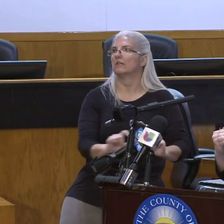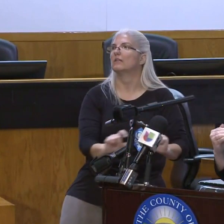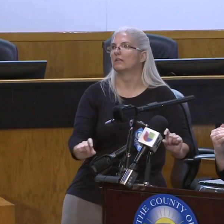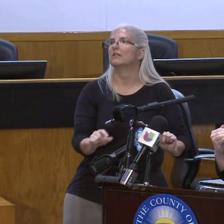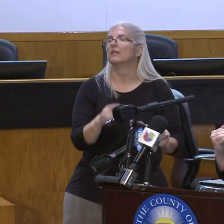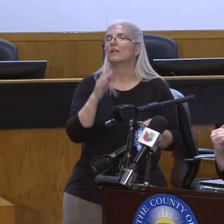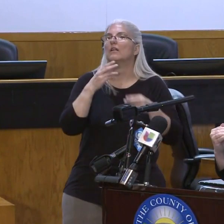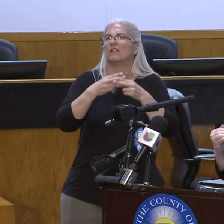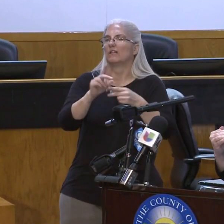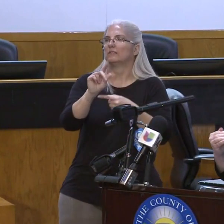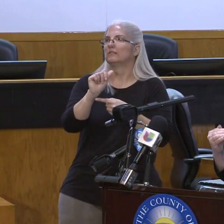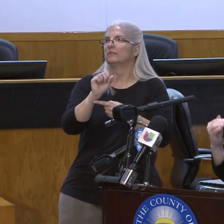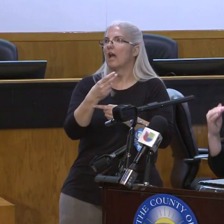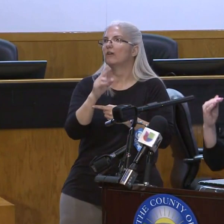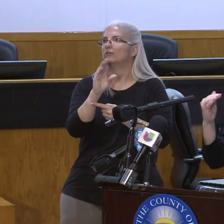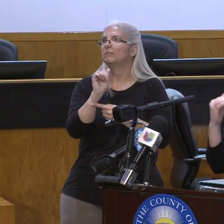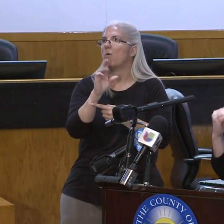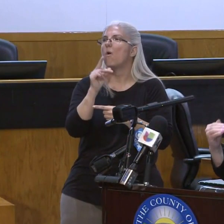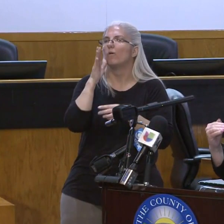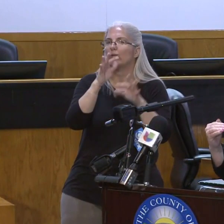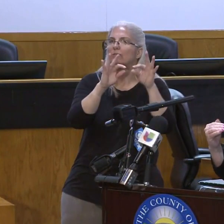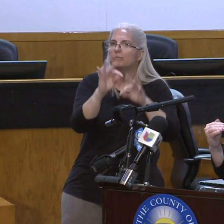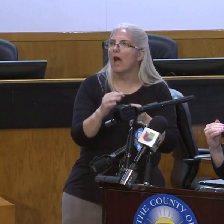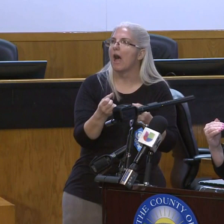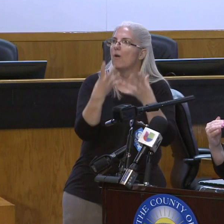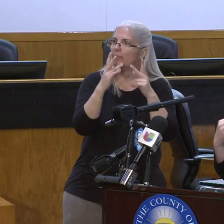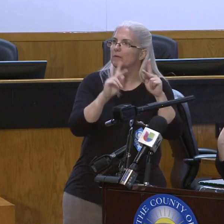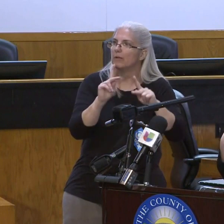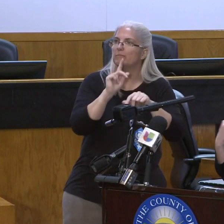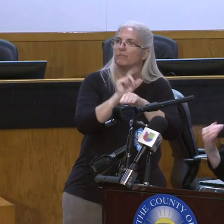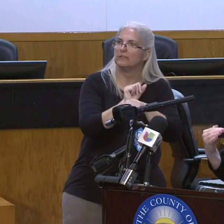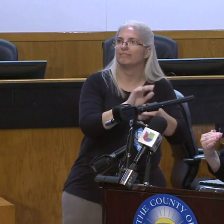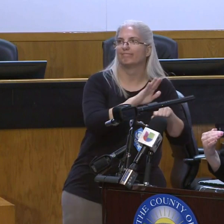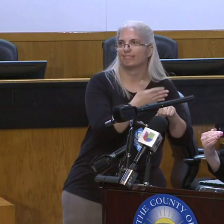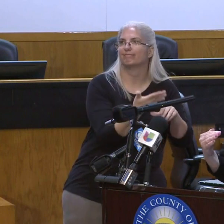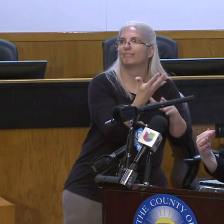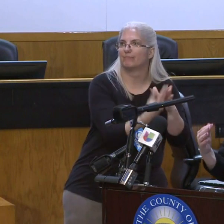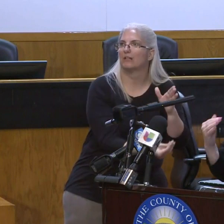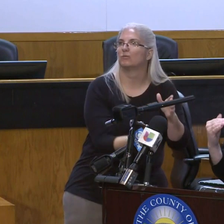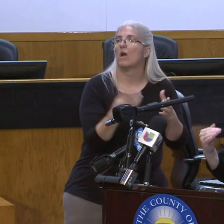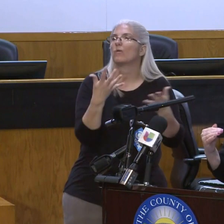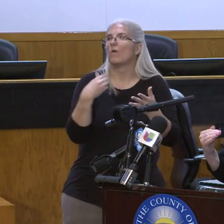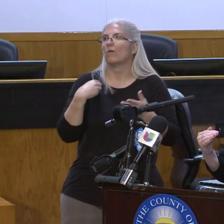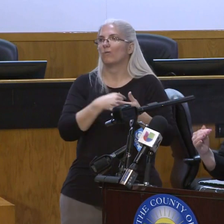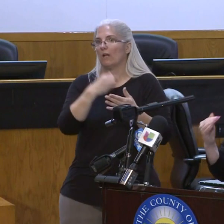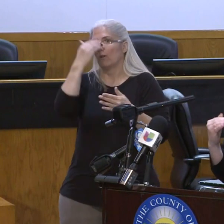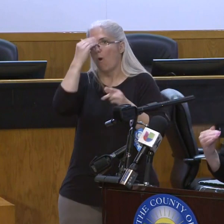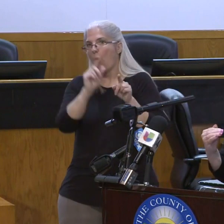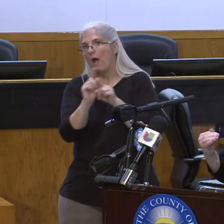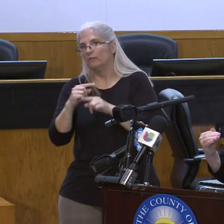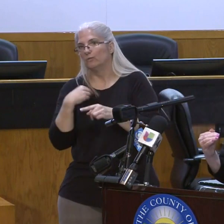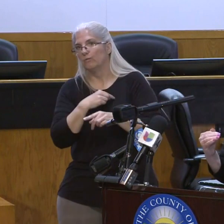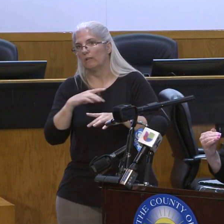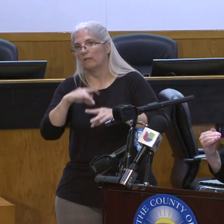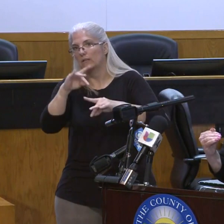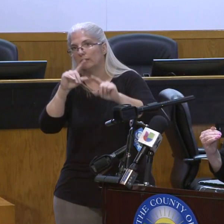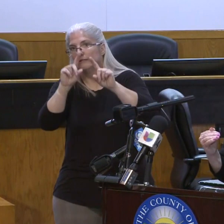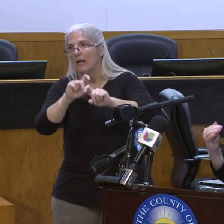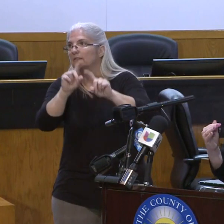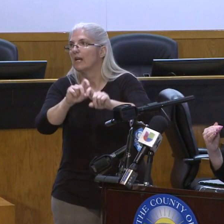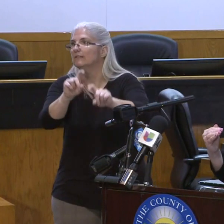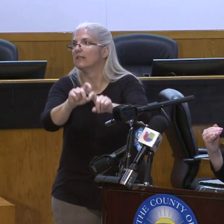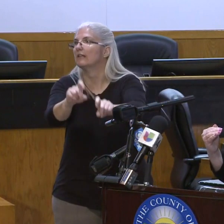one that explains how many people are passing, one that shows you what we know about testing. And we don't have all the information yet, but we're going to keep